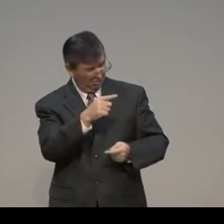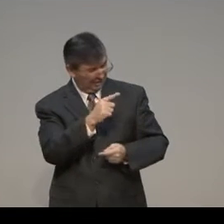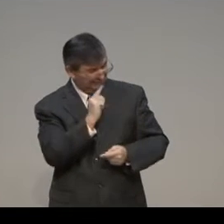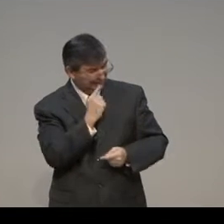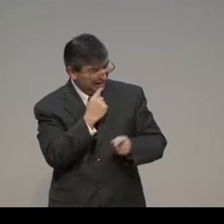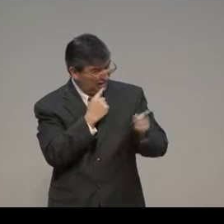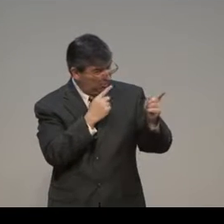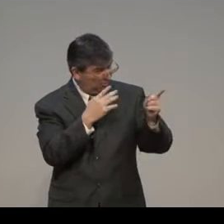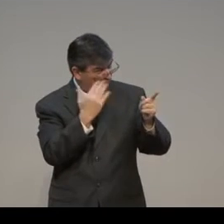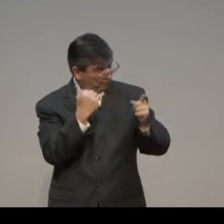religious.